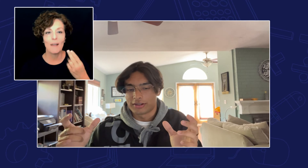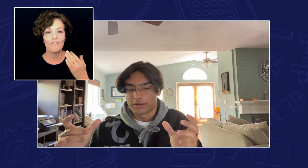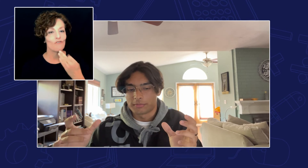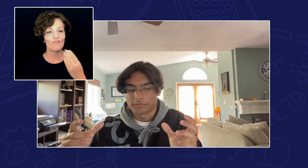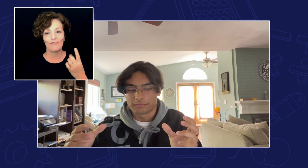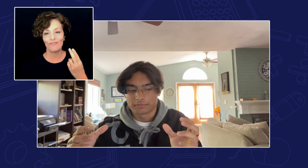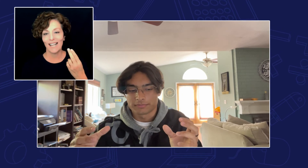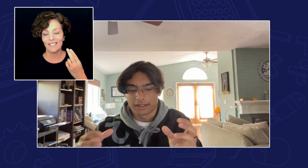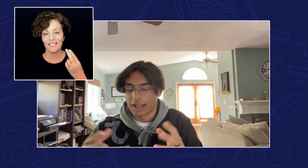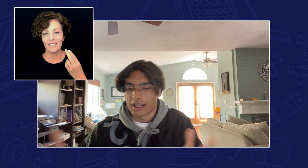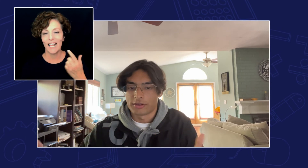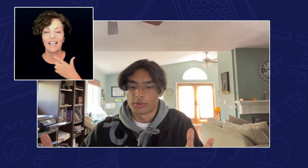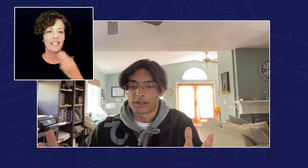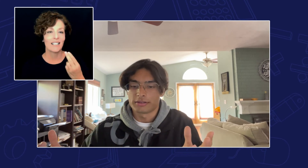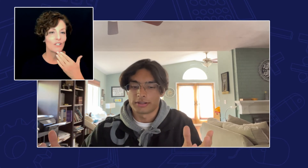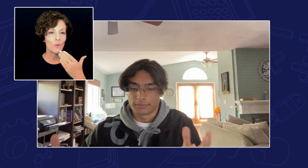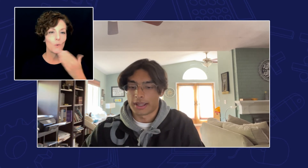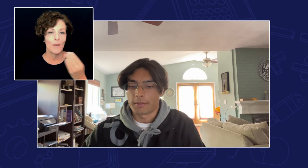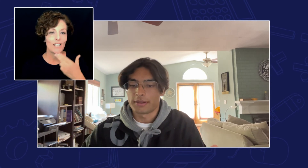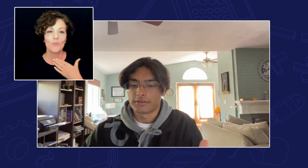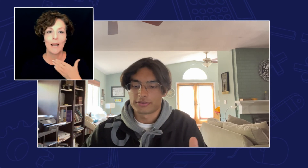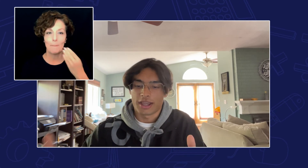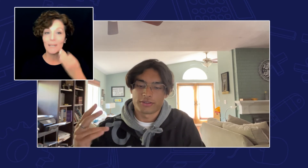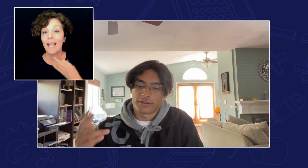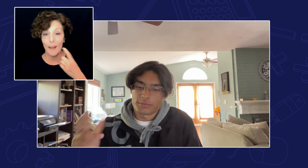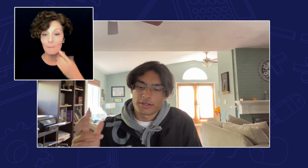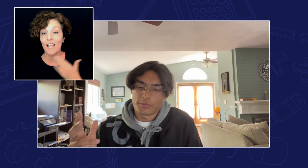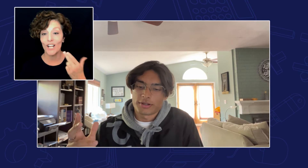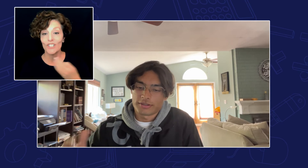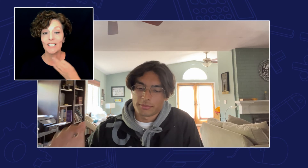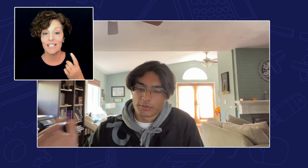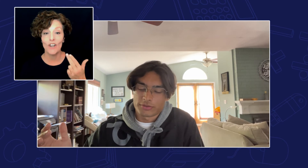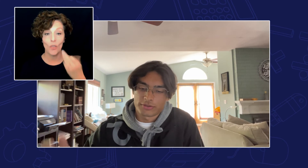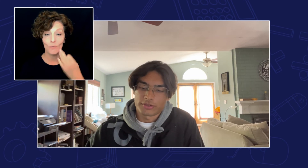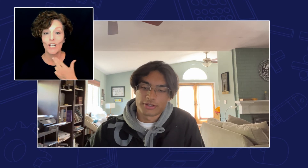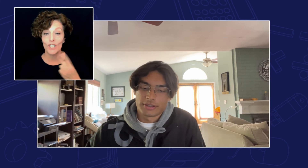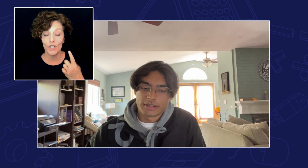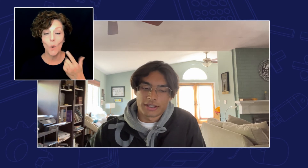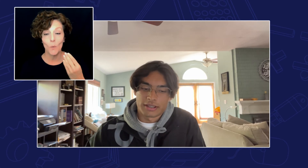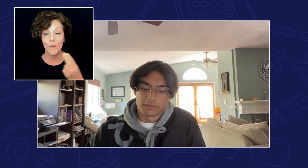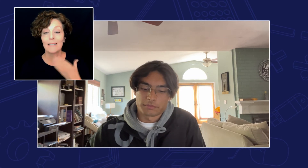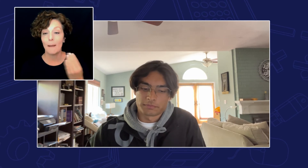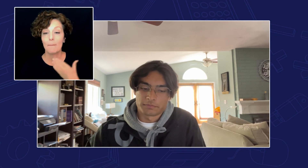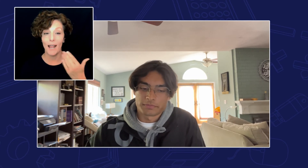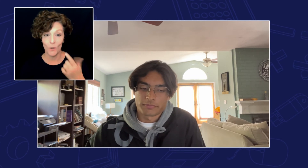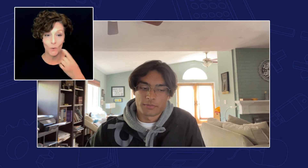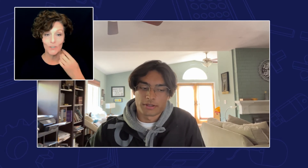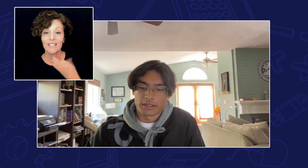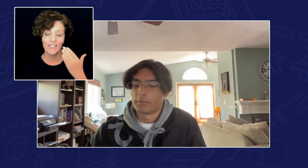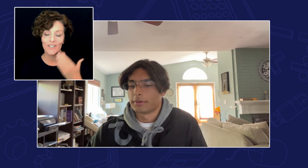like enjoy and be happy I just had three good ones and my older sister and that really helped me